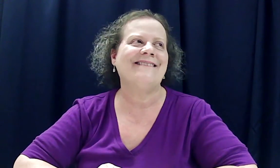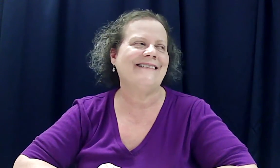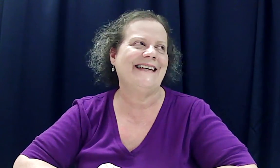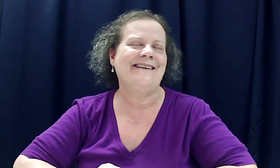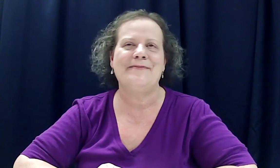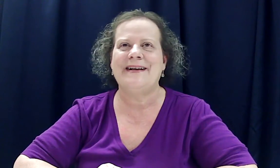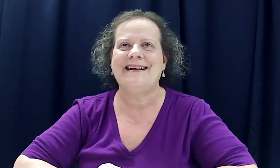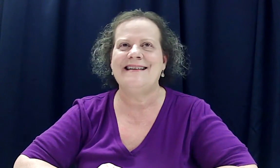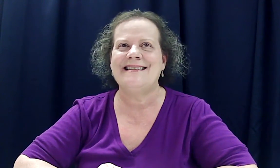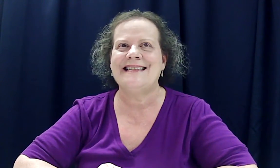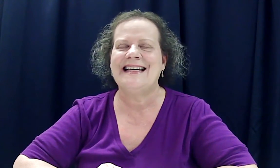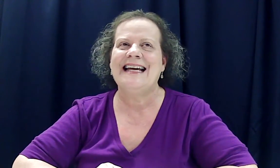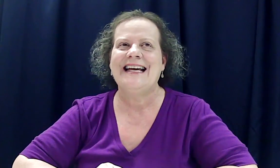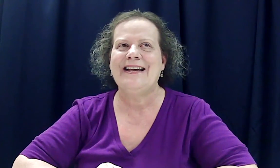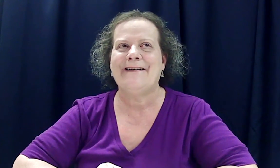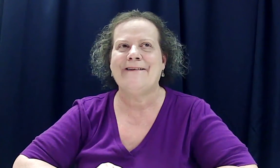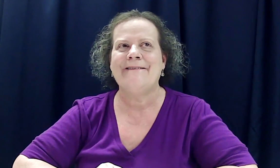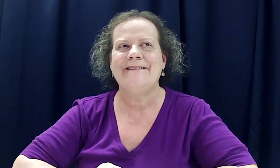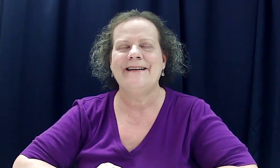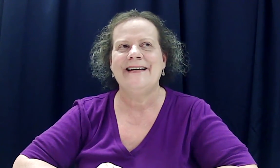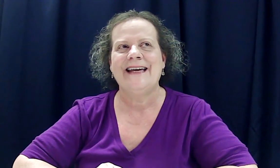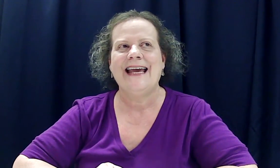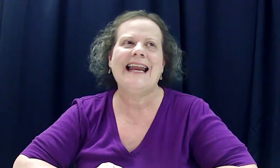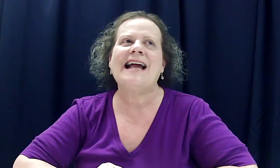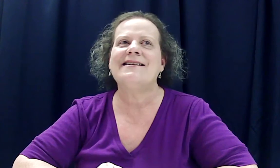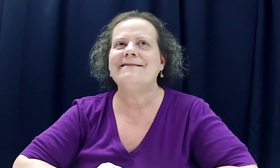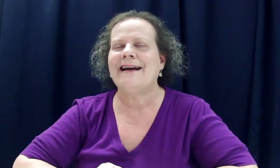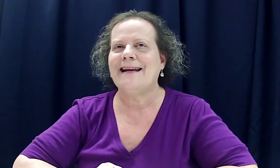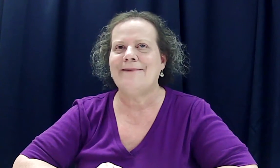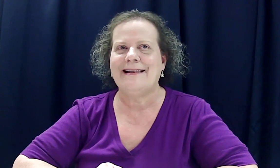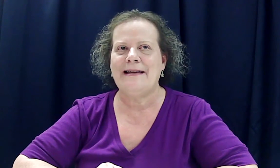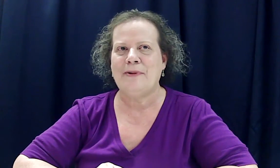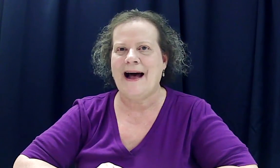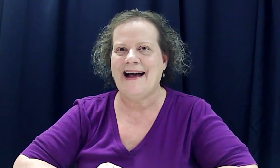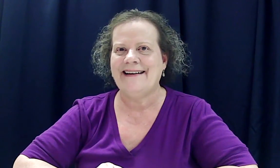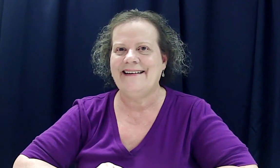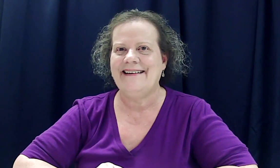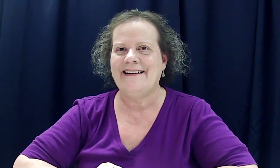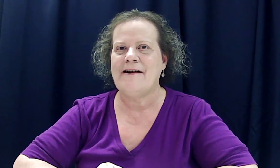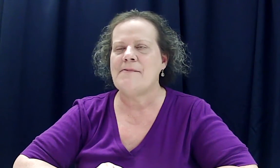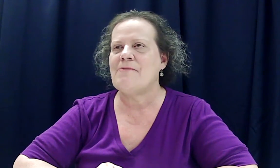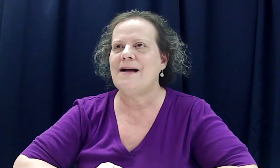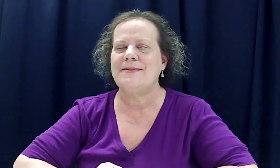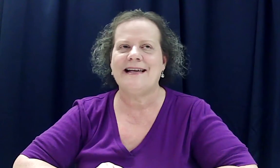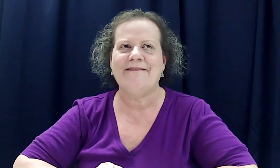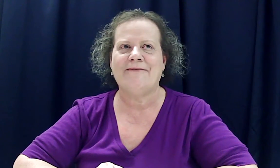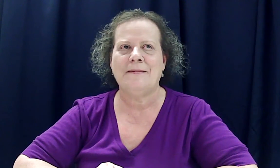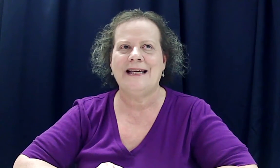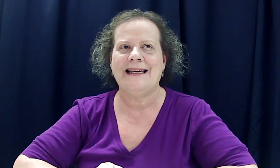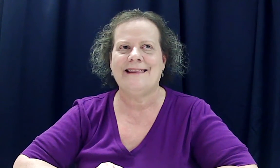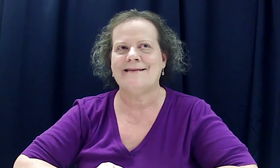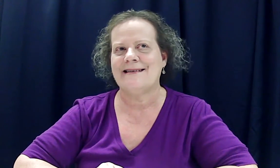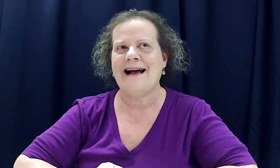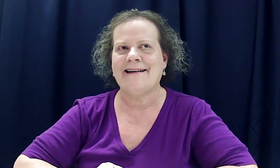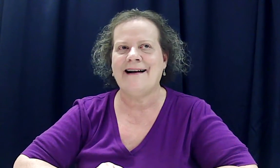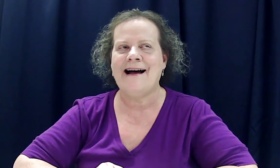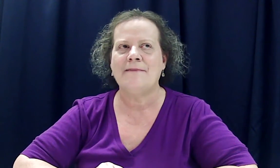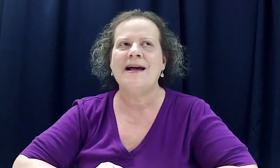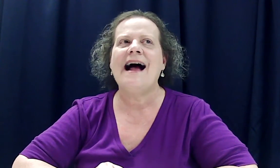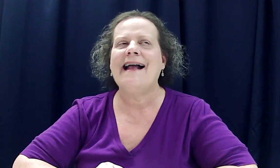was cute because, you know, and I do write a weekly blog, you know, on my website, fromtheethers.com. I